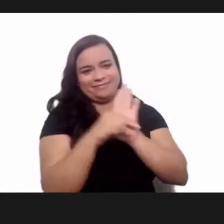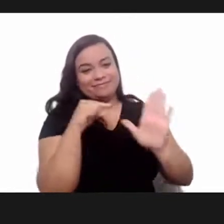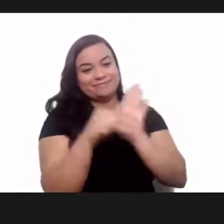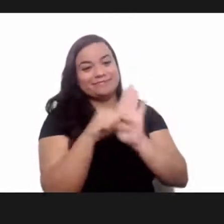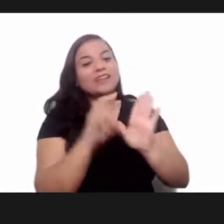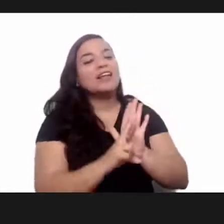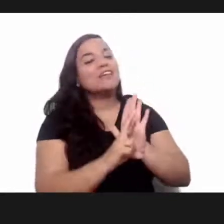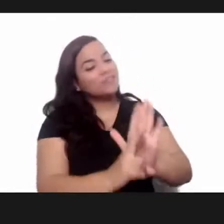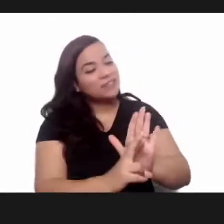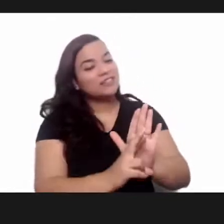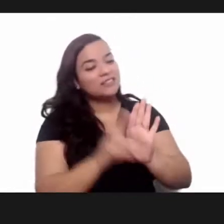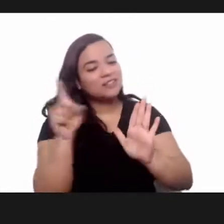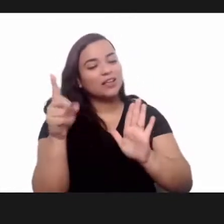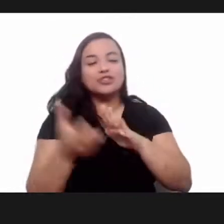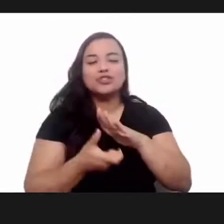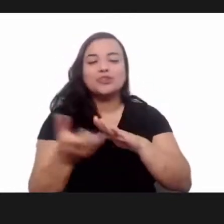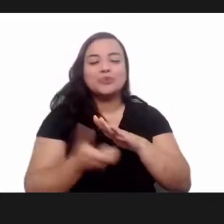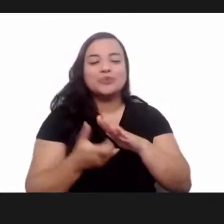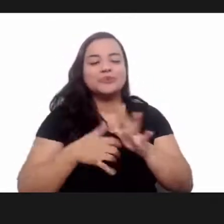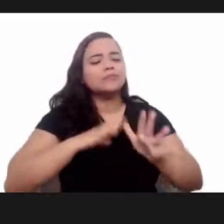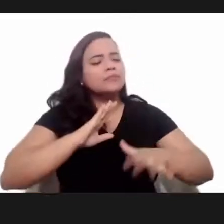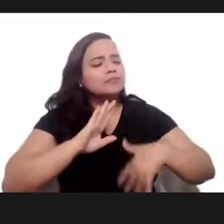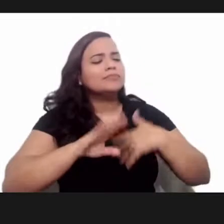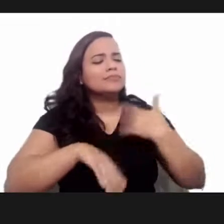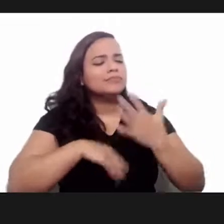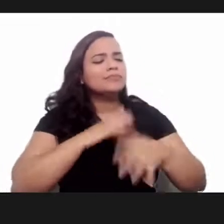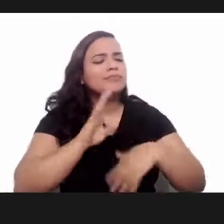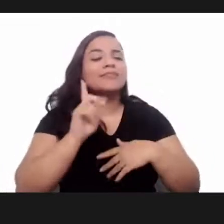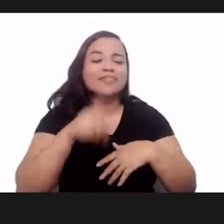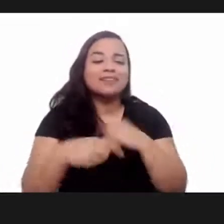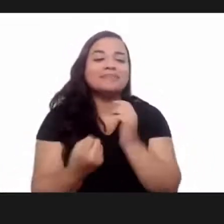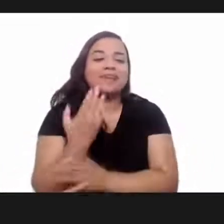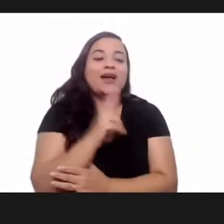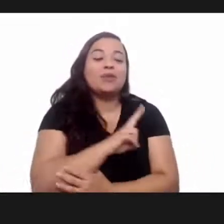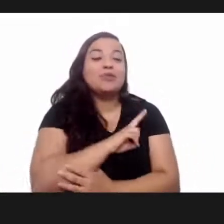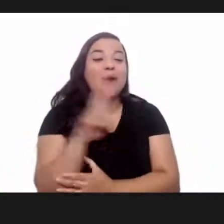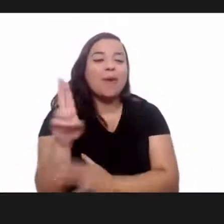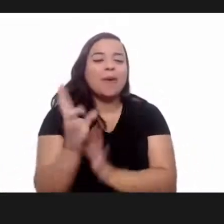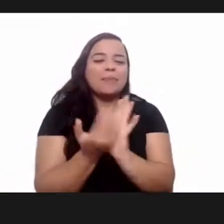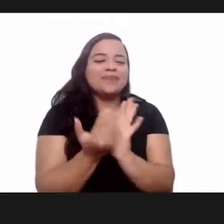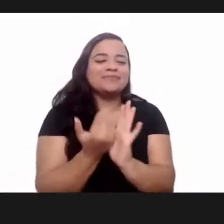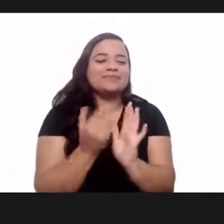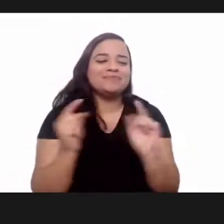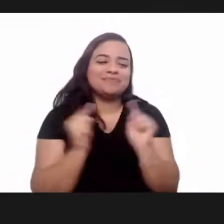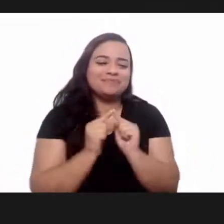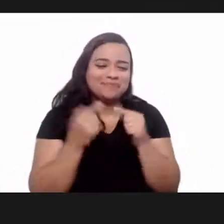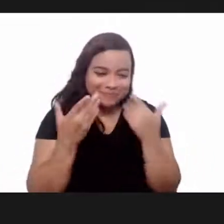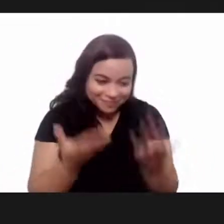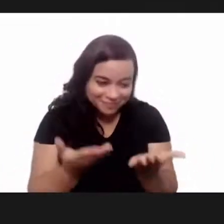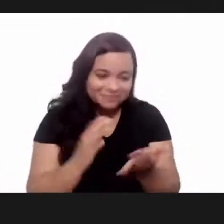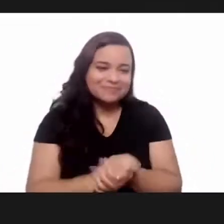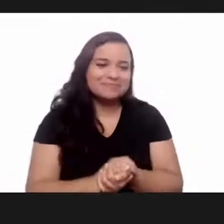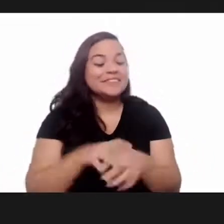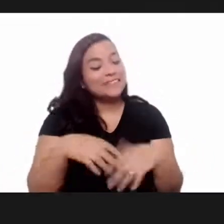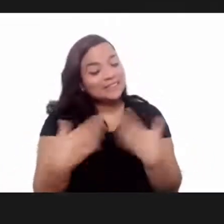itself referred to the fact that later became the name of the journal memorias